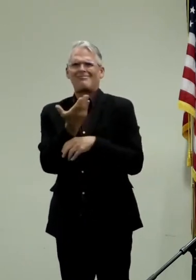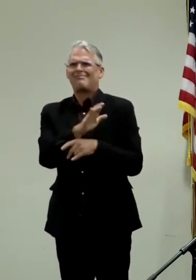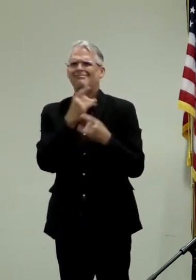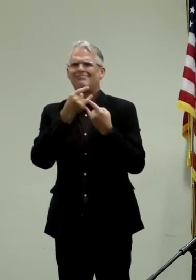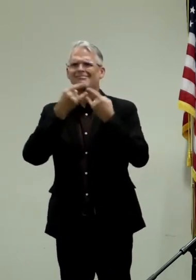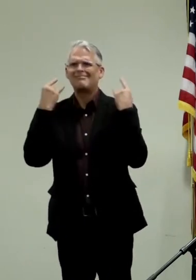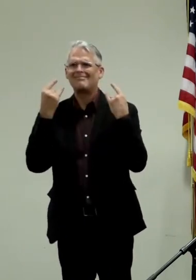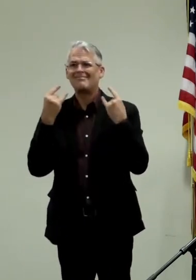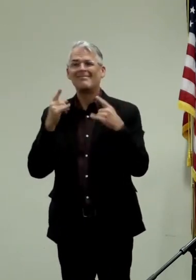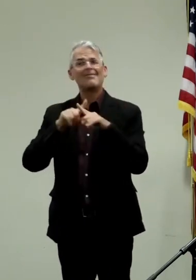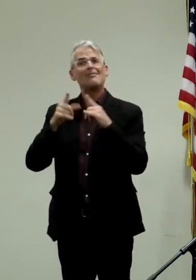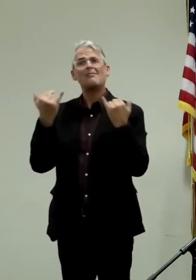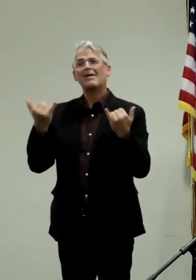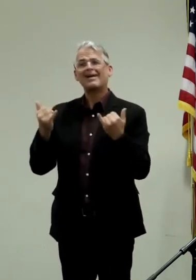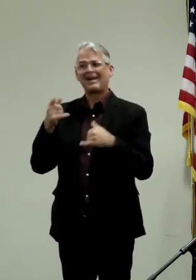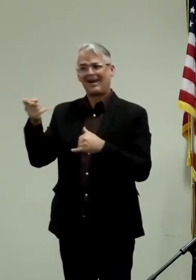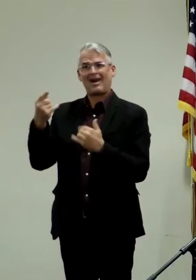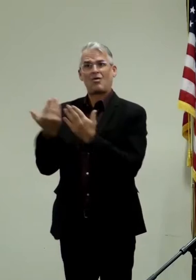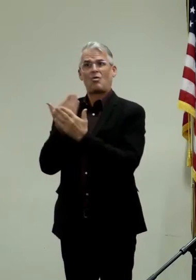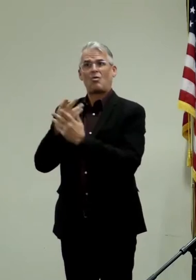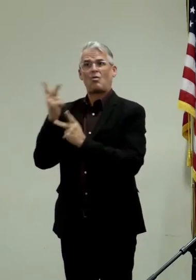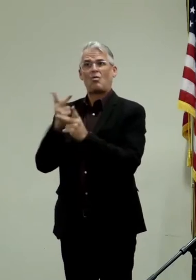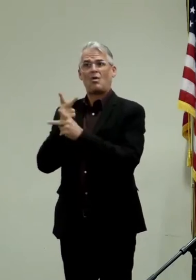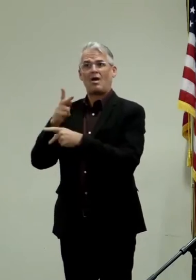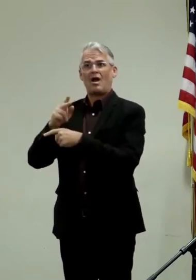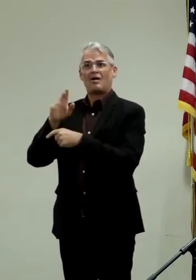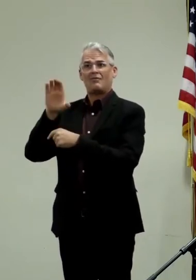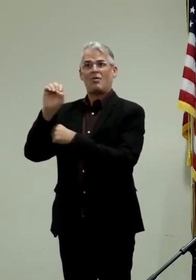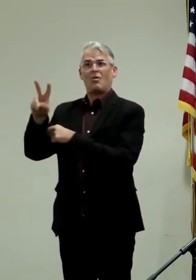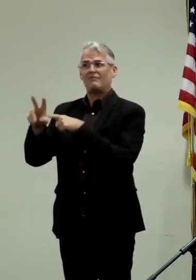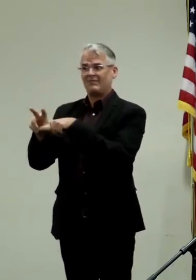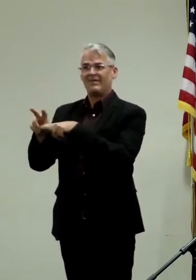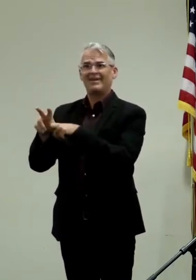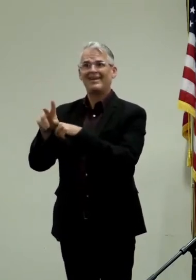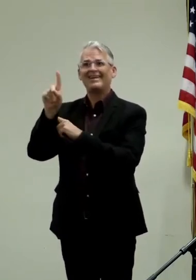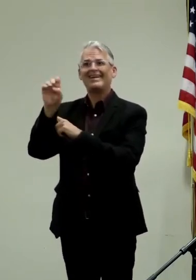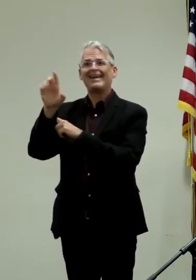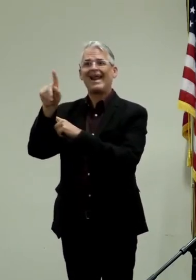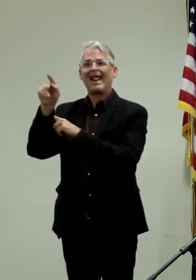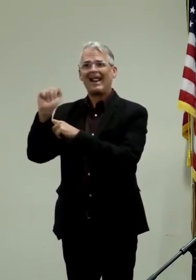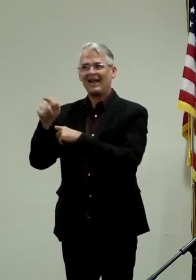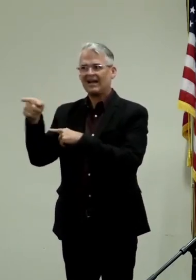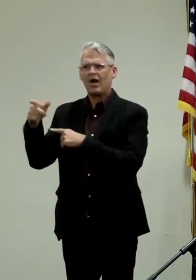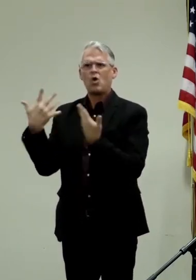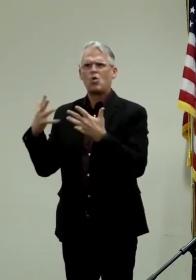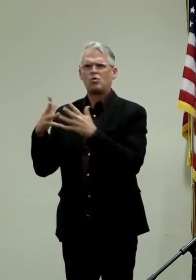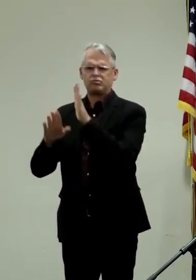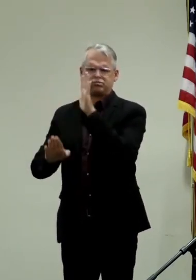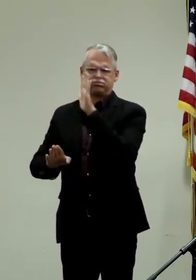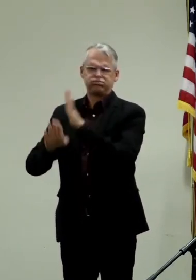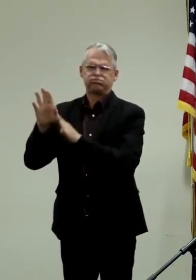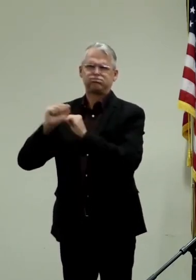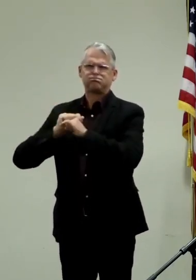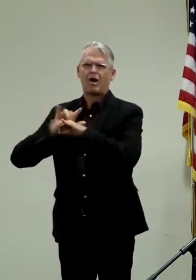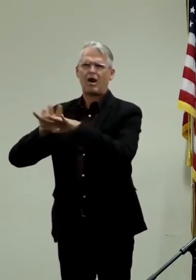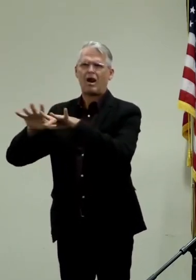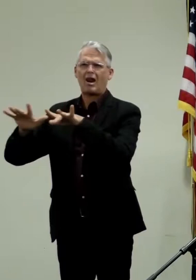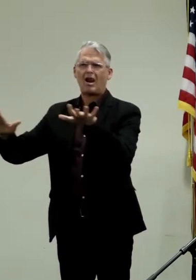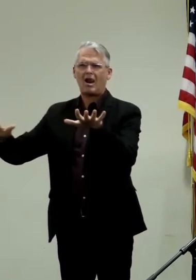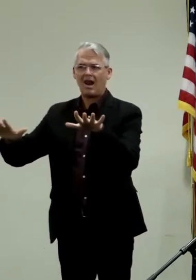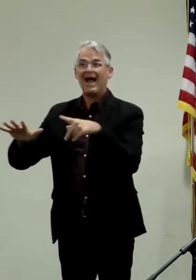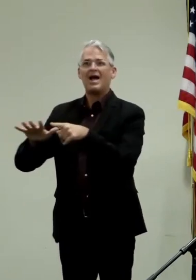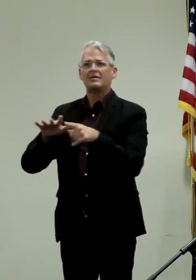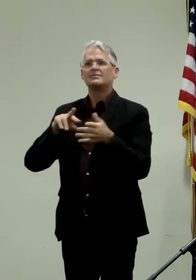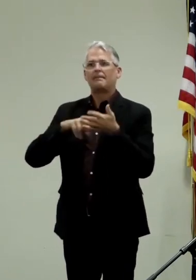we need our mask as a bridge to mitigate the spread and buy more time as Nevadans get fully vaccinated against